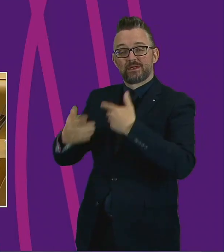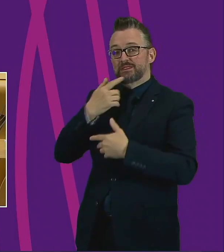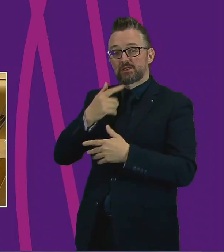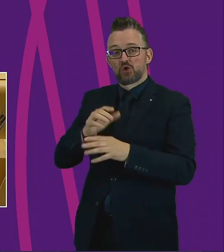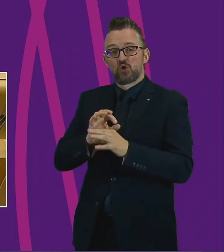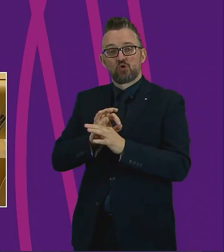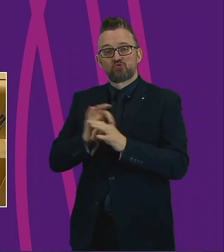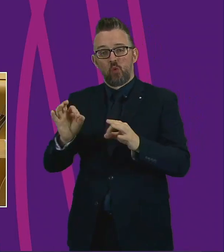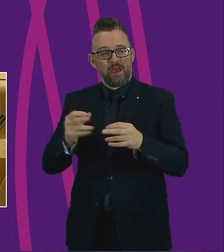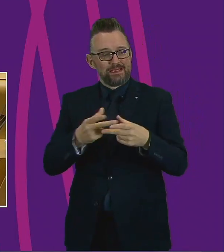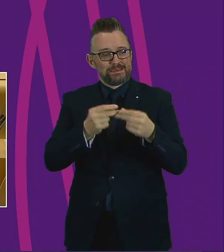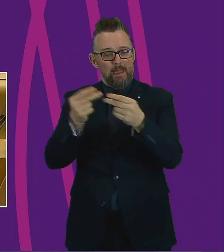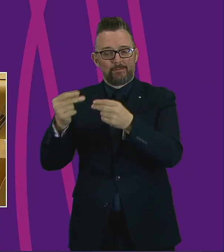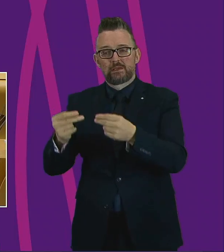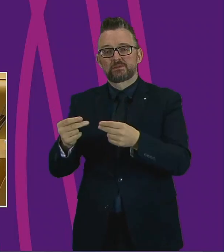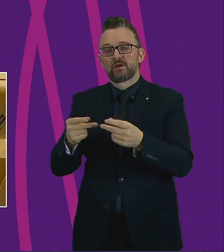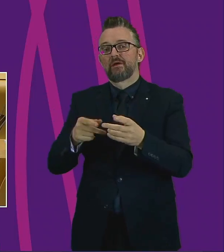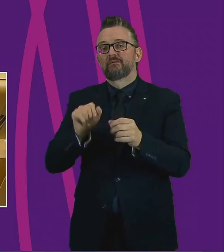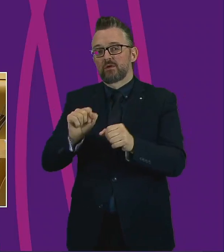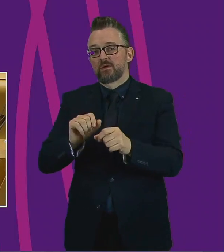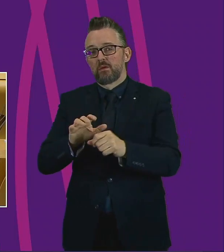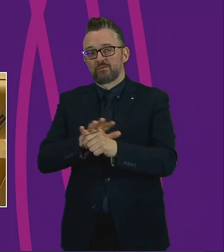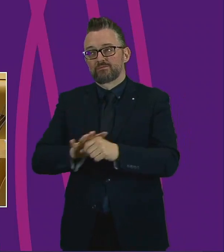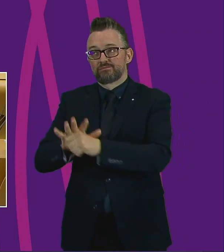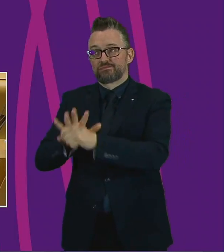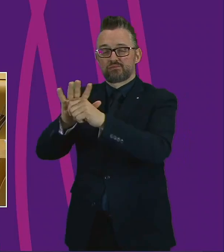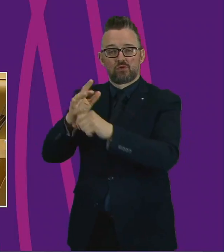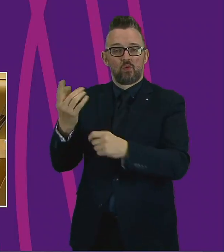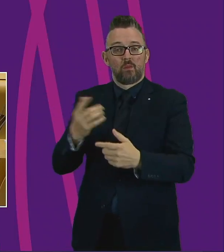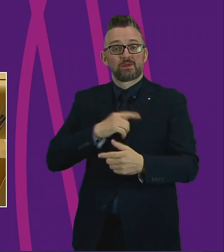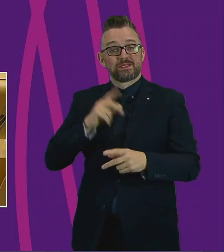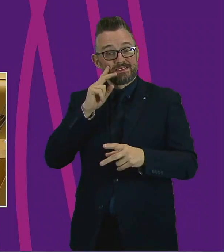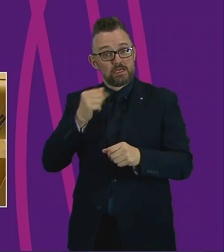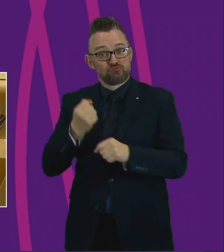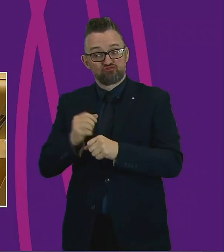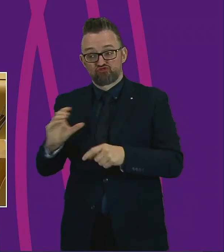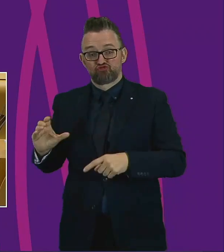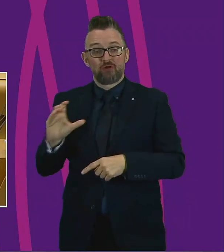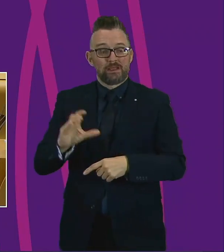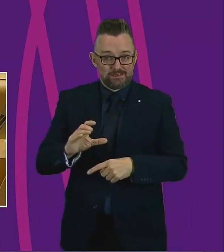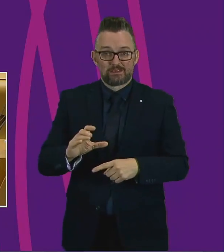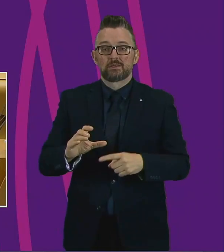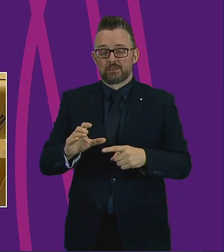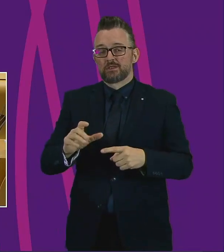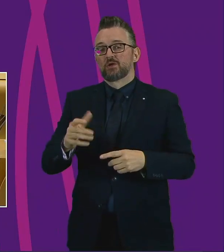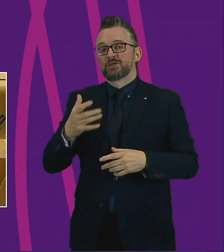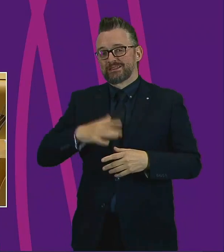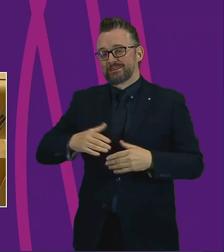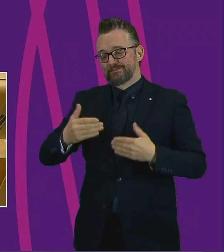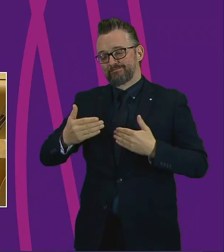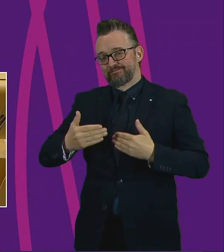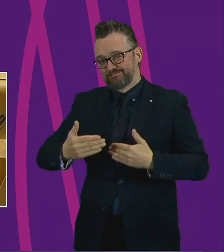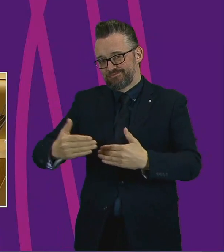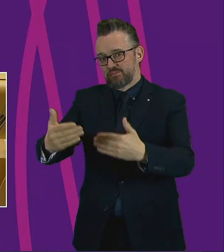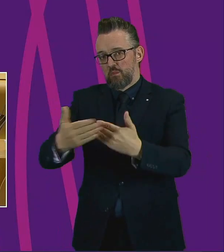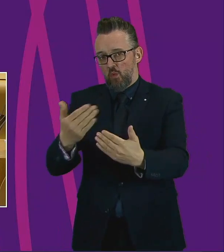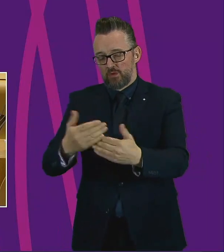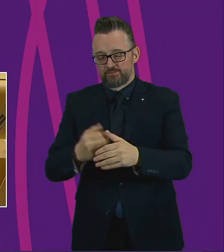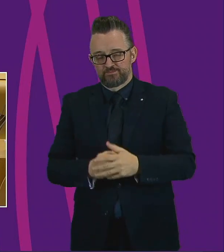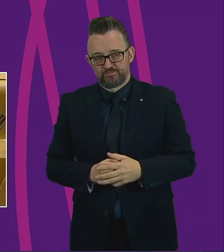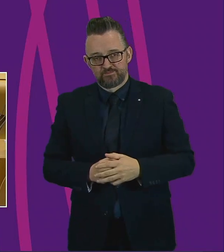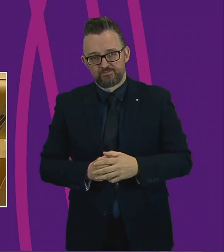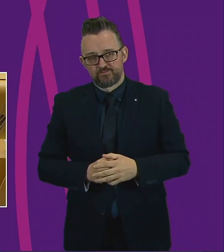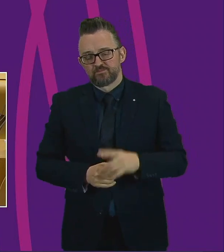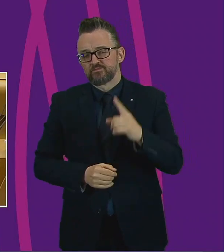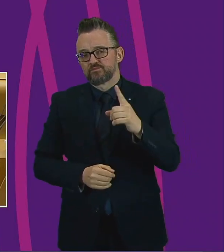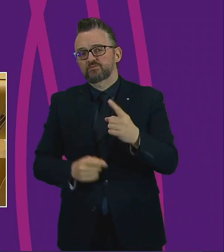geographical gaps in support. Having looked at some of the grants that have gone thus far, that's something we need to look at going forward. One of the